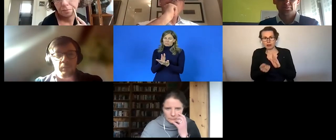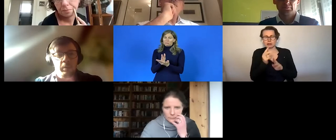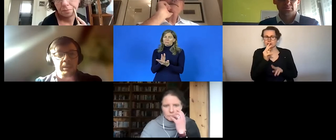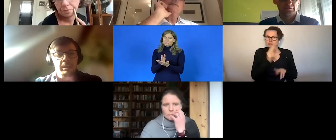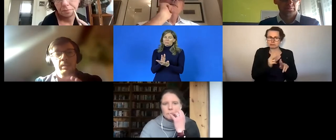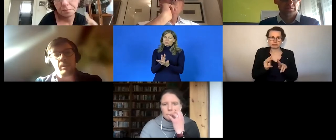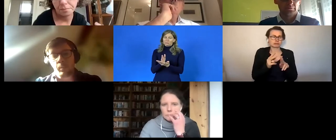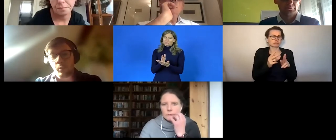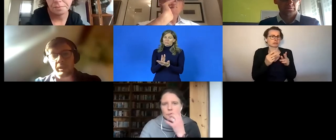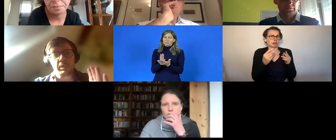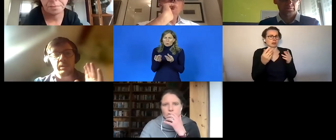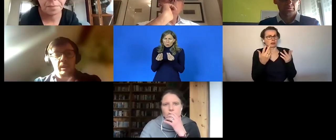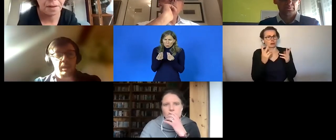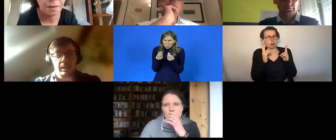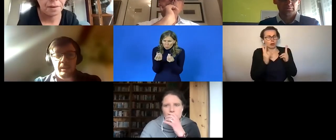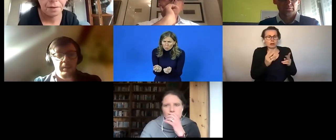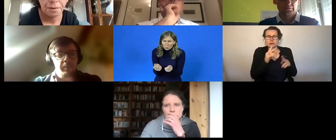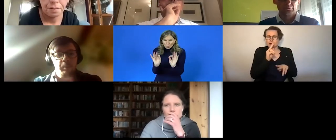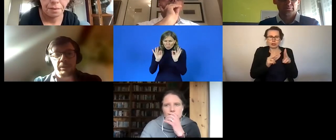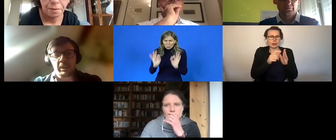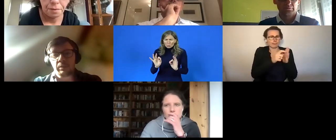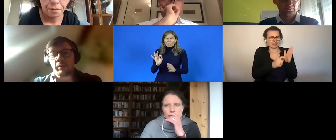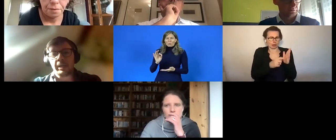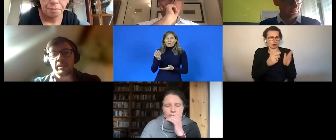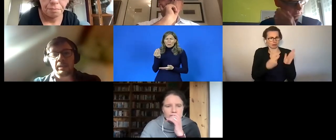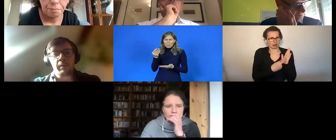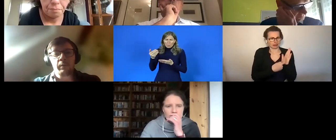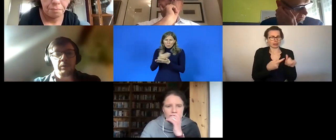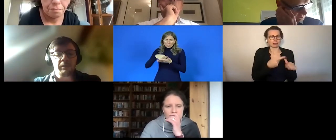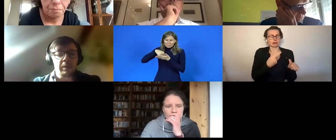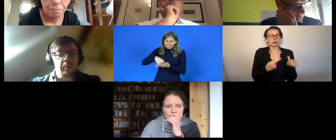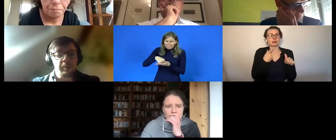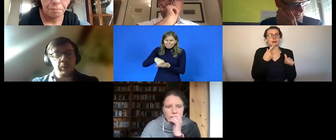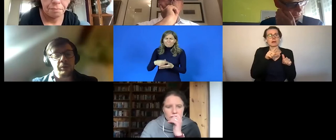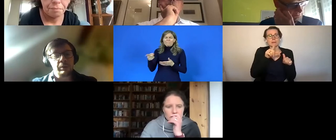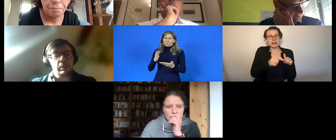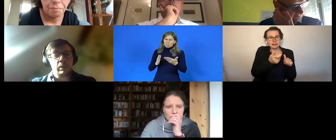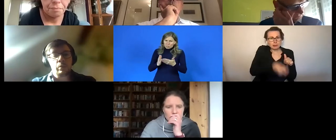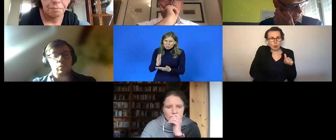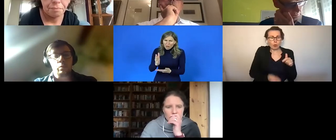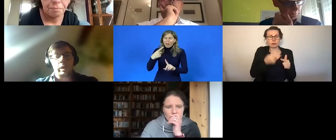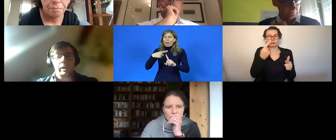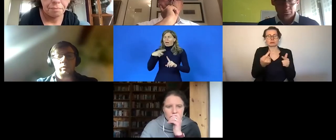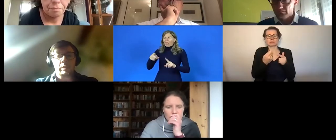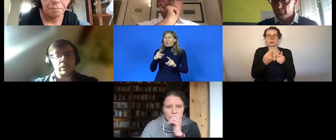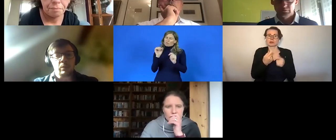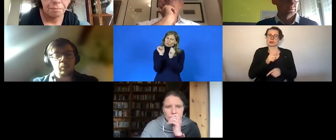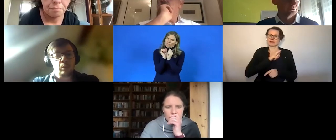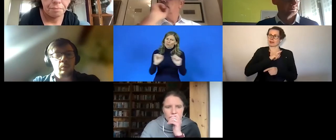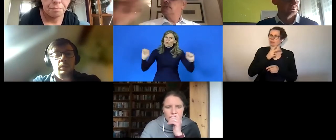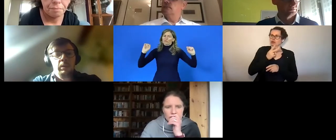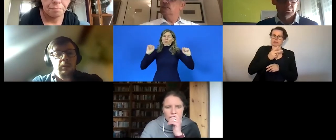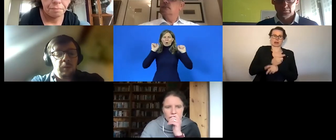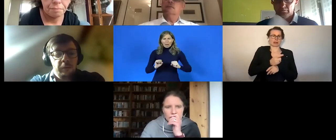of quality minimum wages uh representation rights and of course the freedom of the person to uh transition